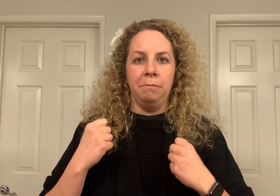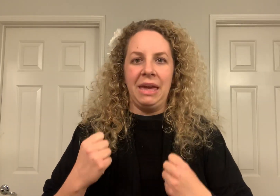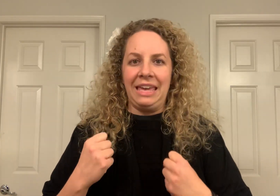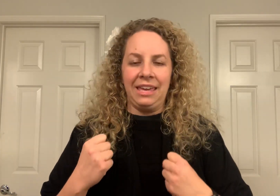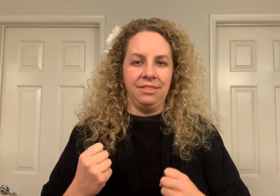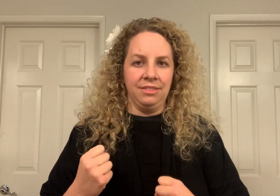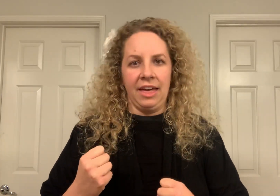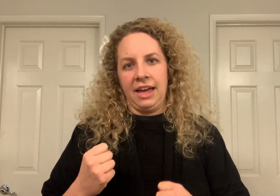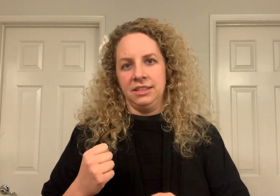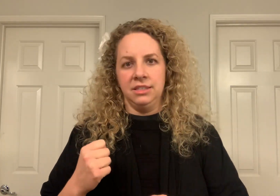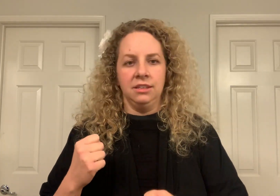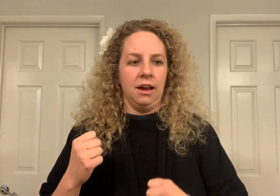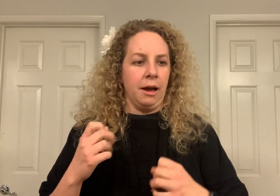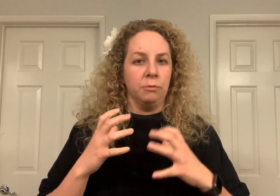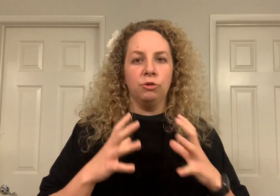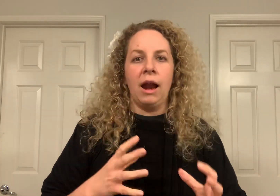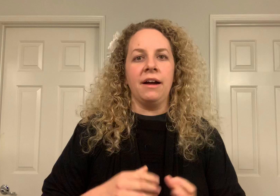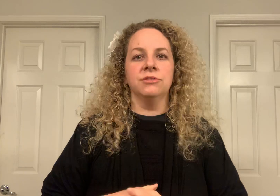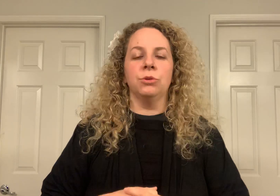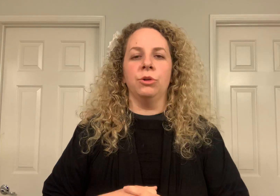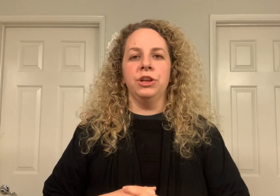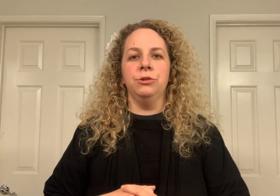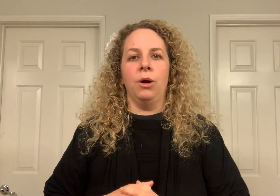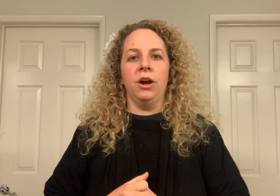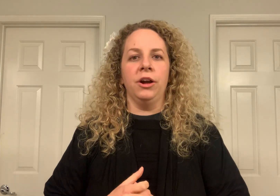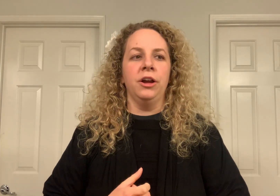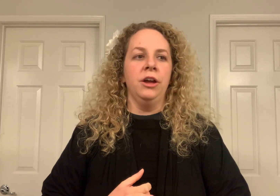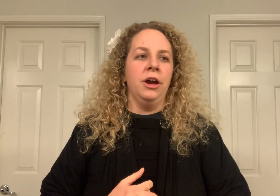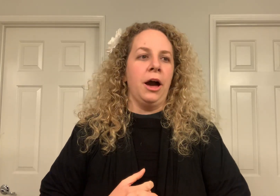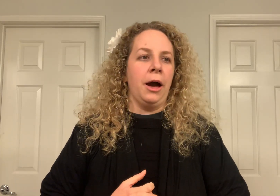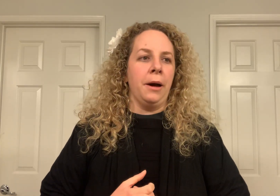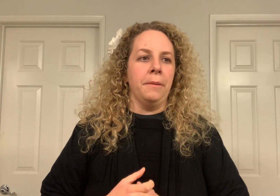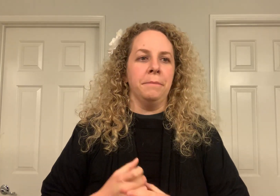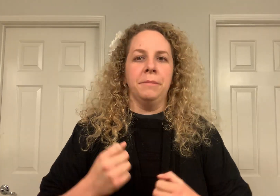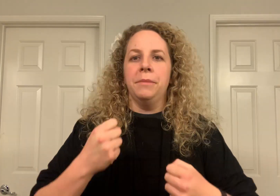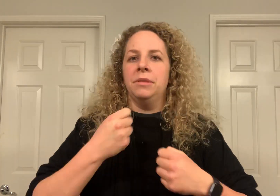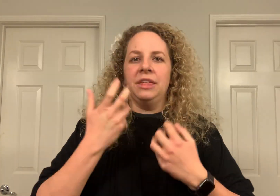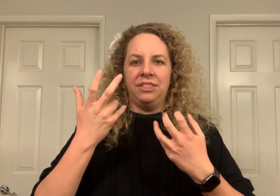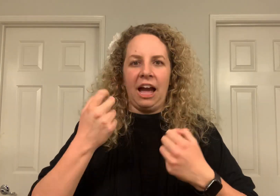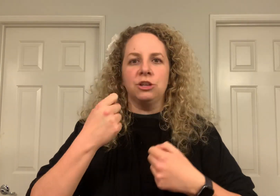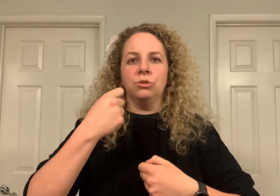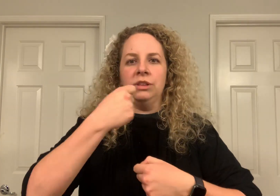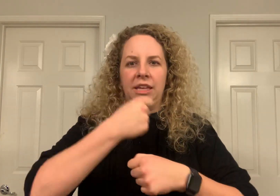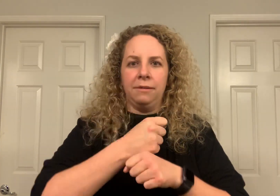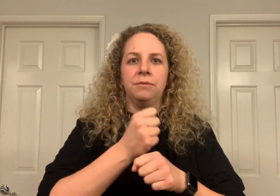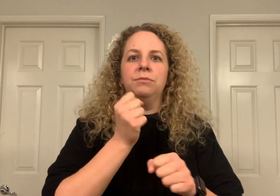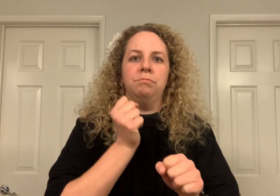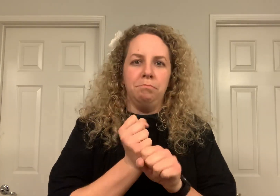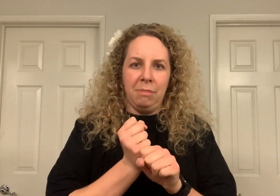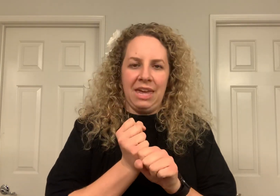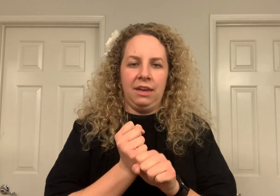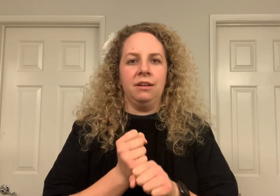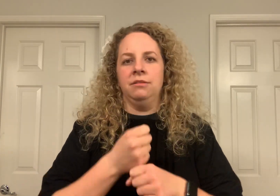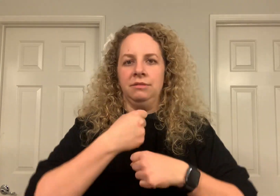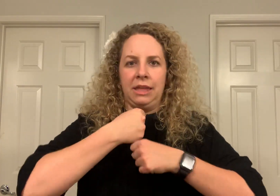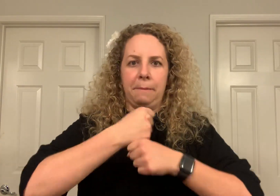making that, um, craft or you are, um, like the actual, like make, like